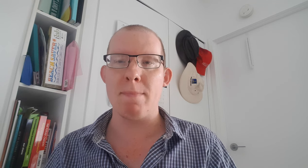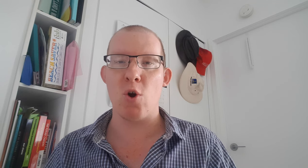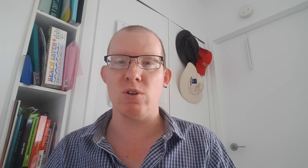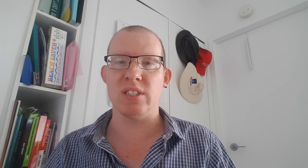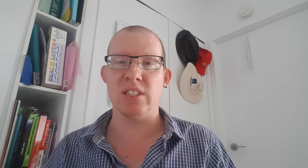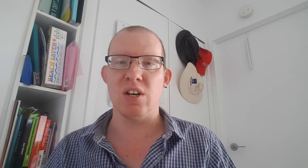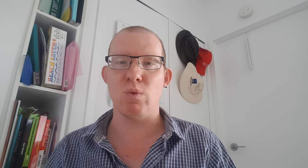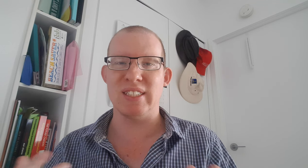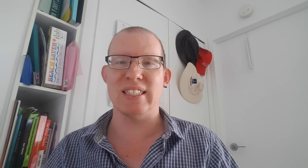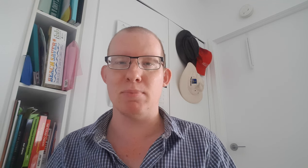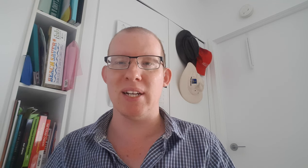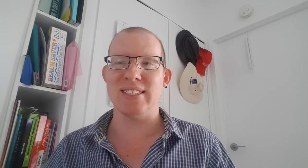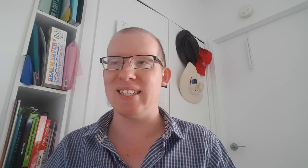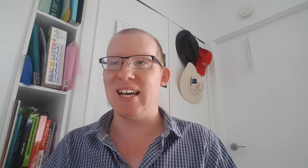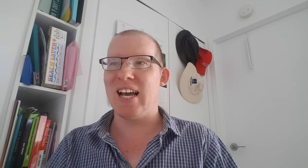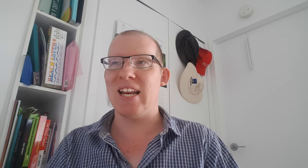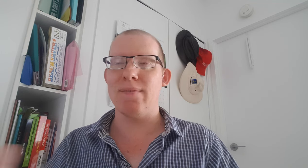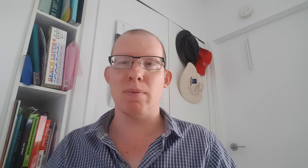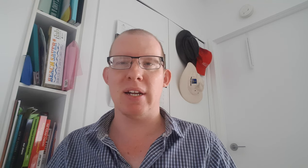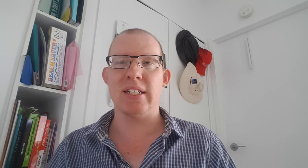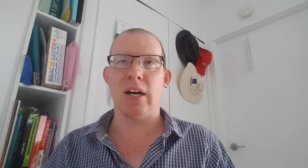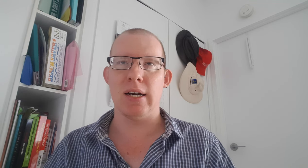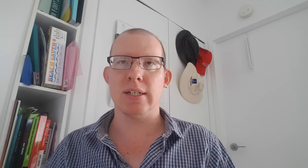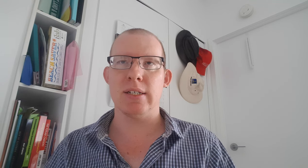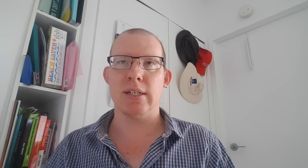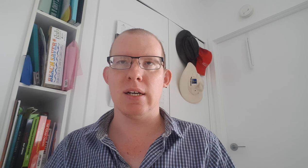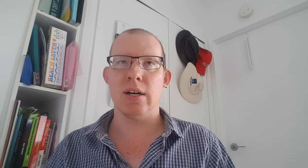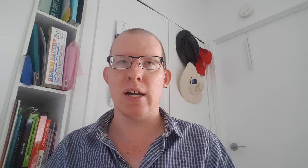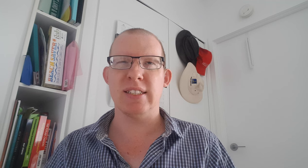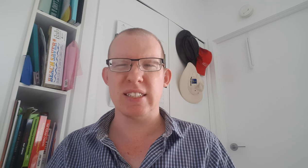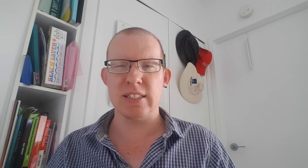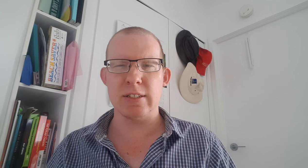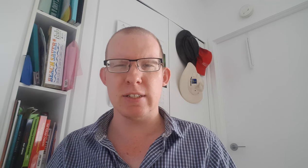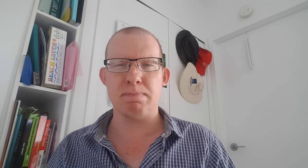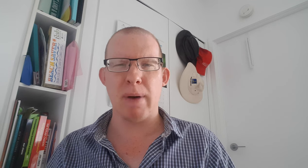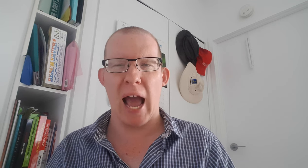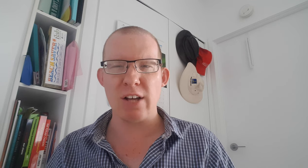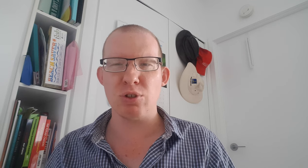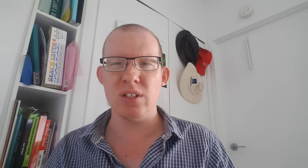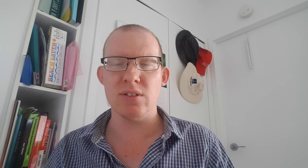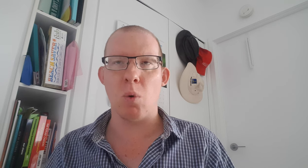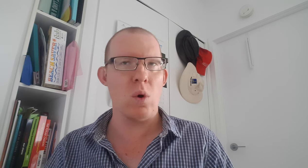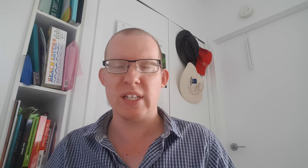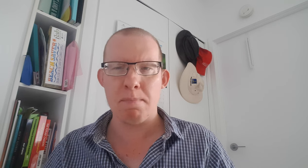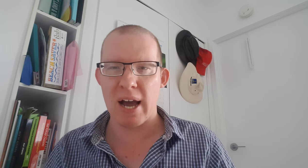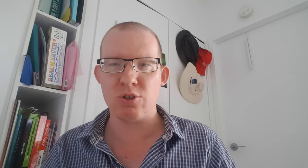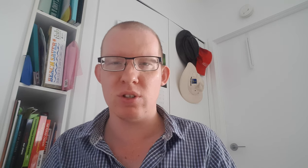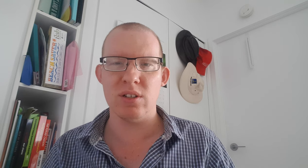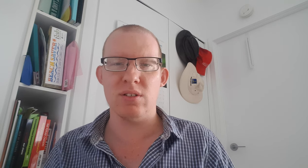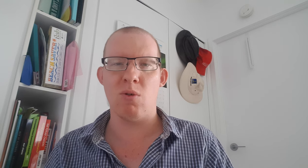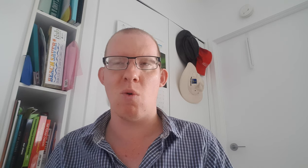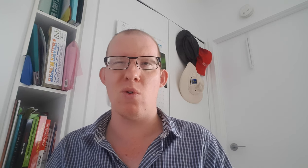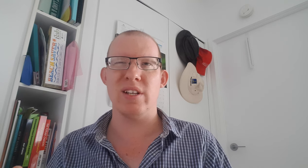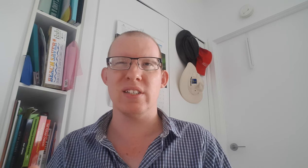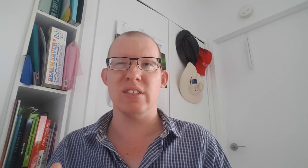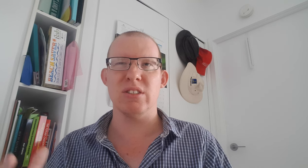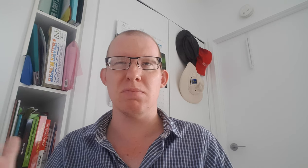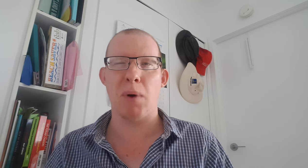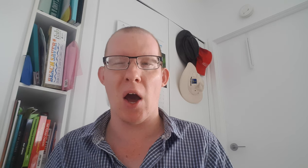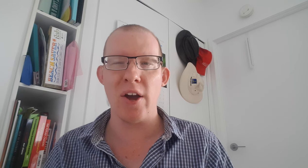person with disability and everybody like is it passionate or compassionate or is it inspiring